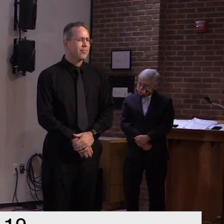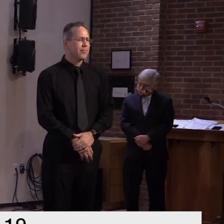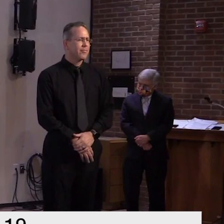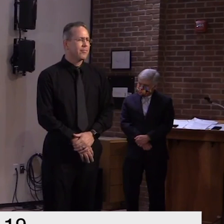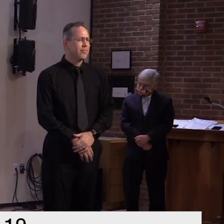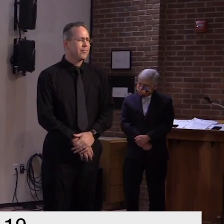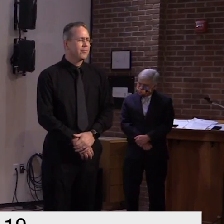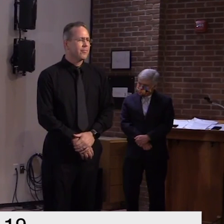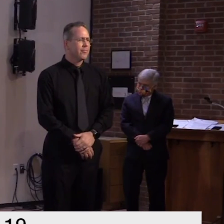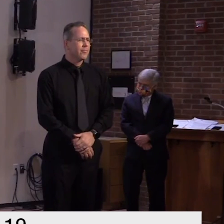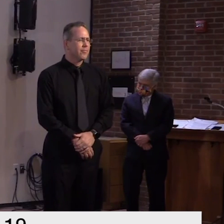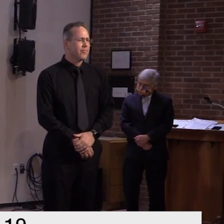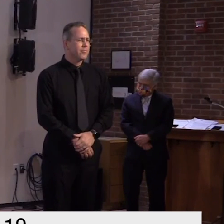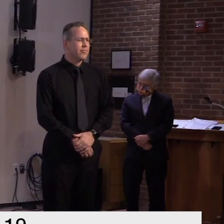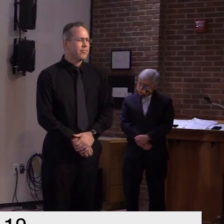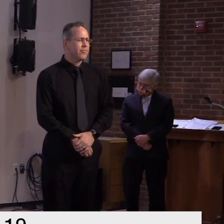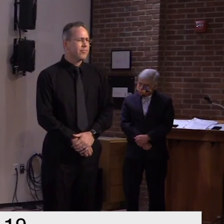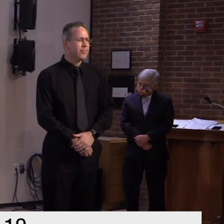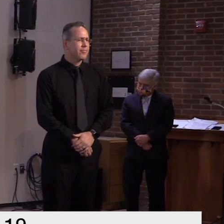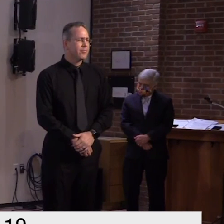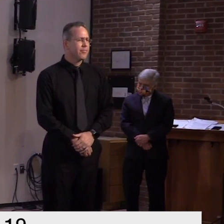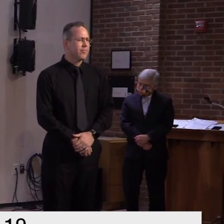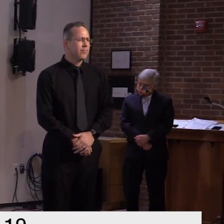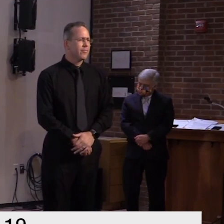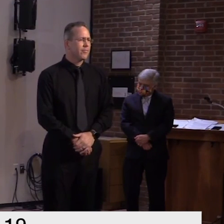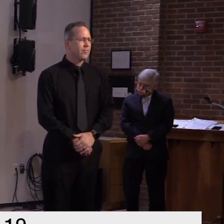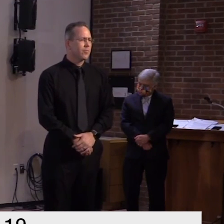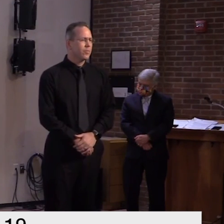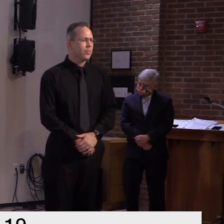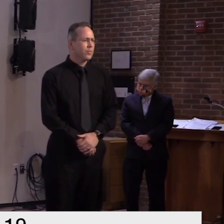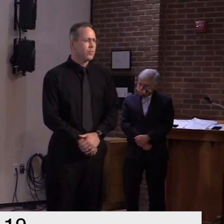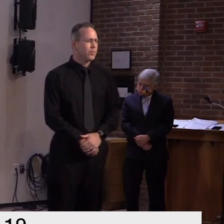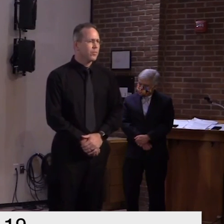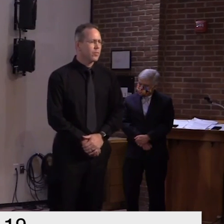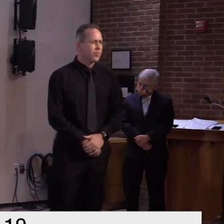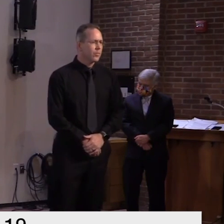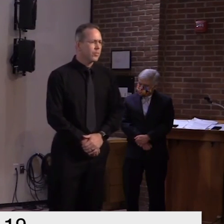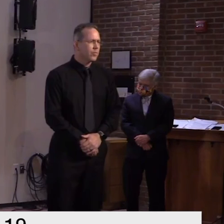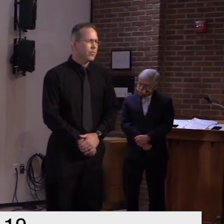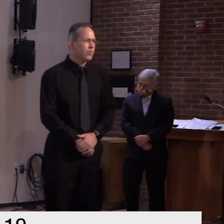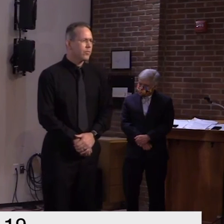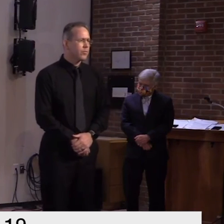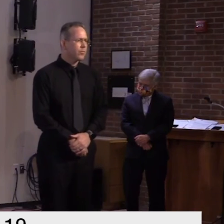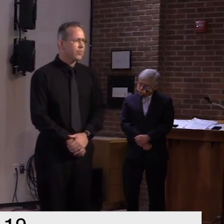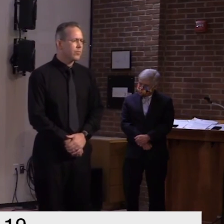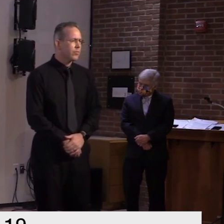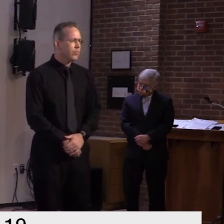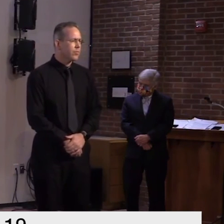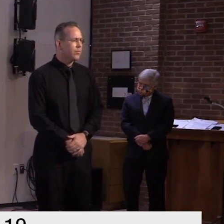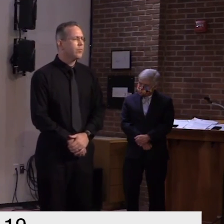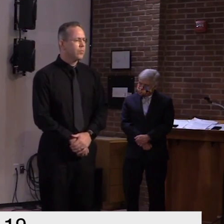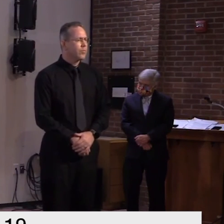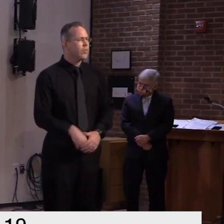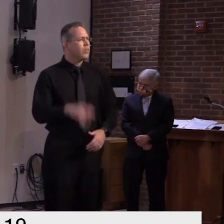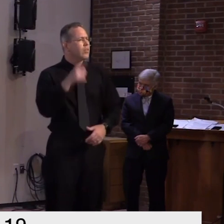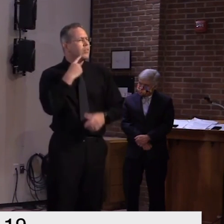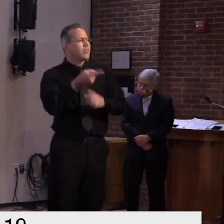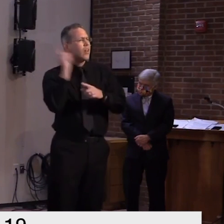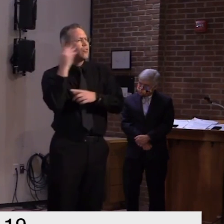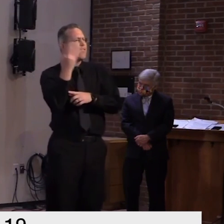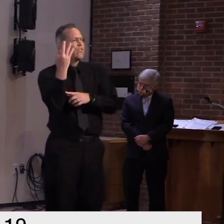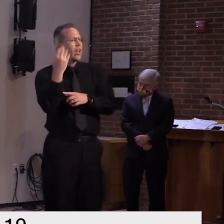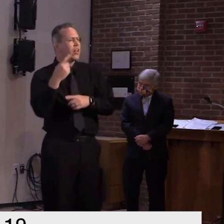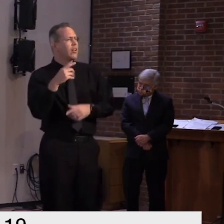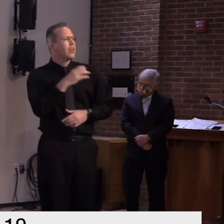metrics you're monitoring governor i do wonder i still i'm not sure how bad it would have to get